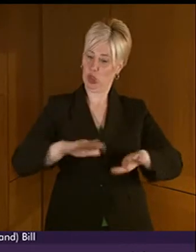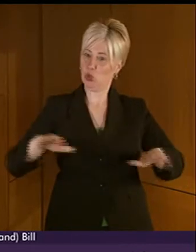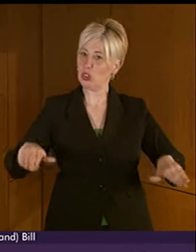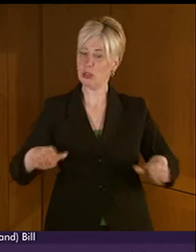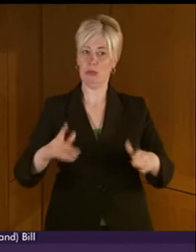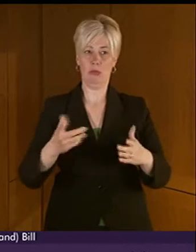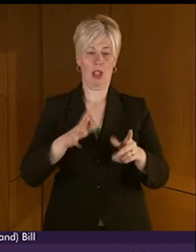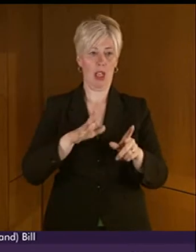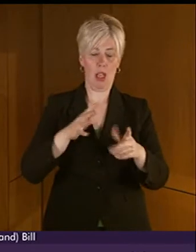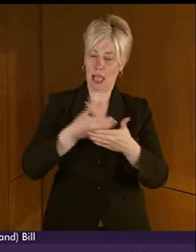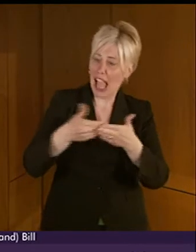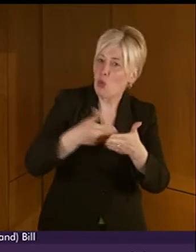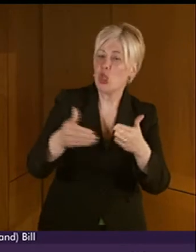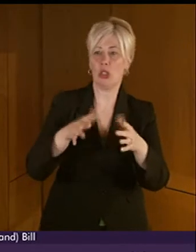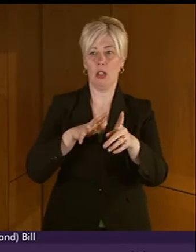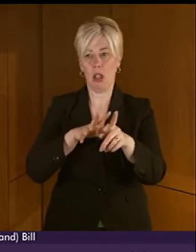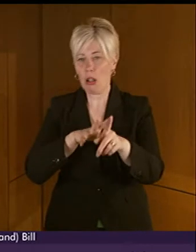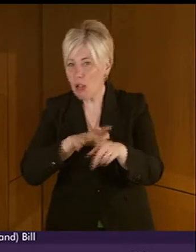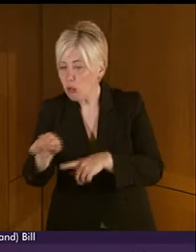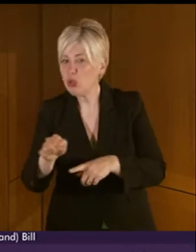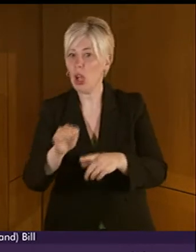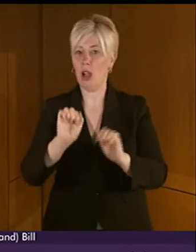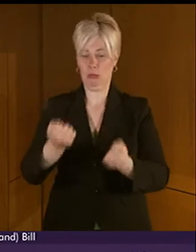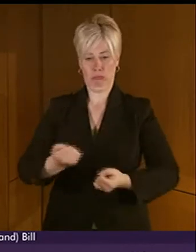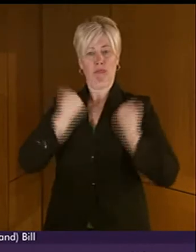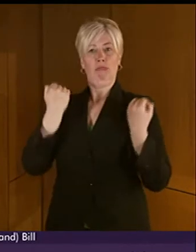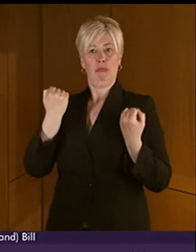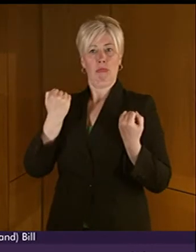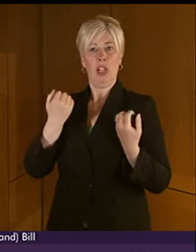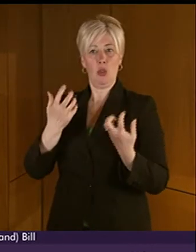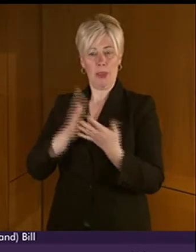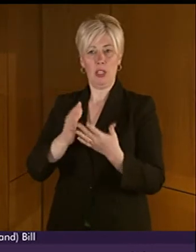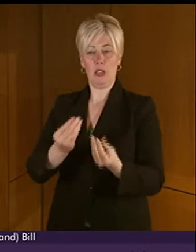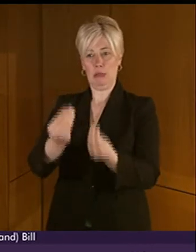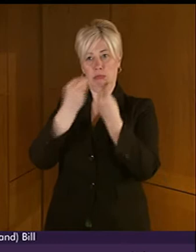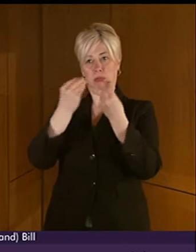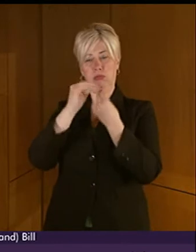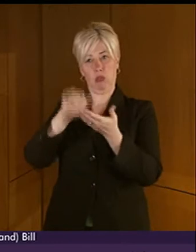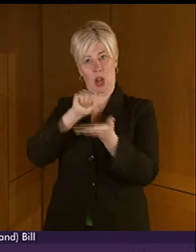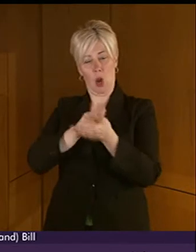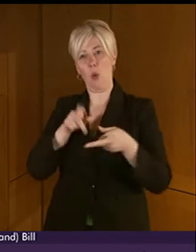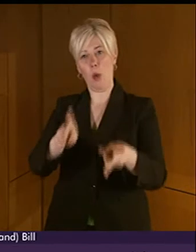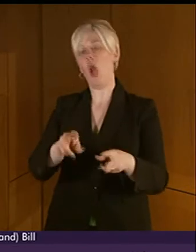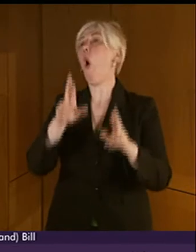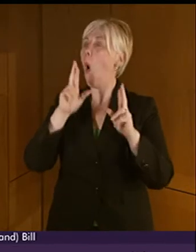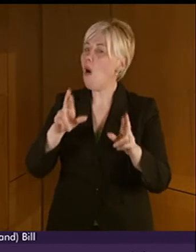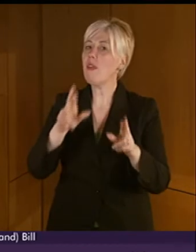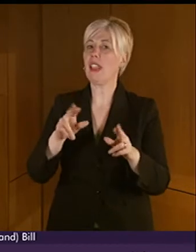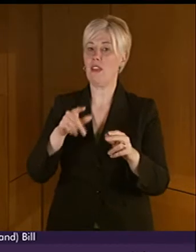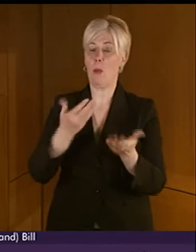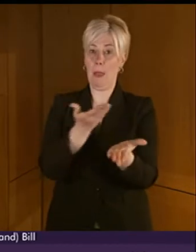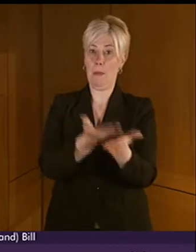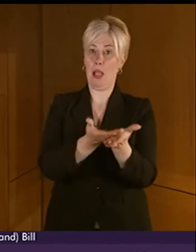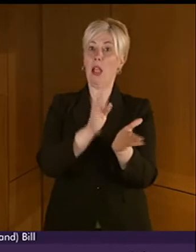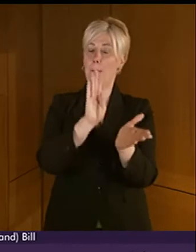language and the culture to which they belong. I hope that one of the outcomes of the bill will be a greater uptake of the